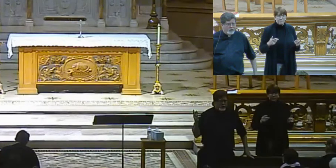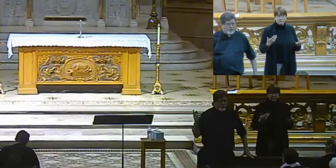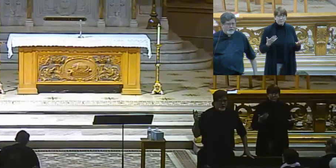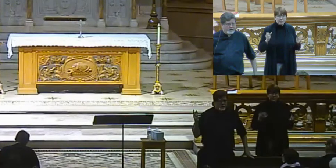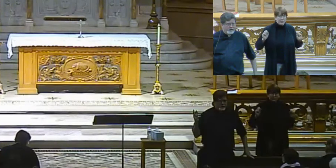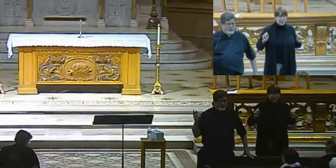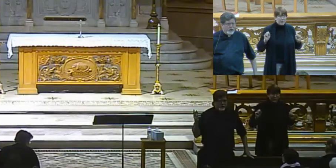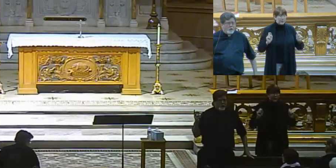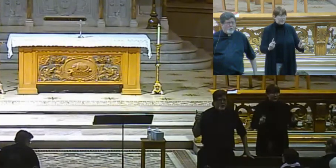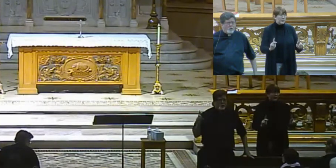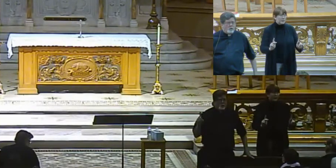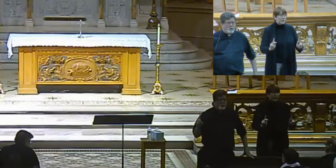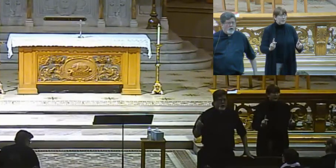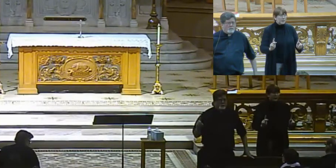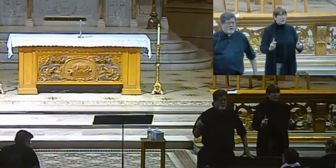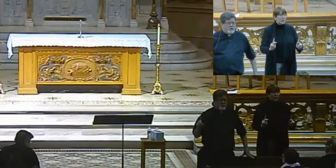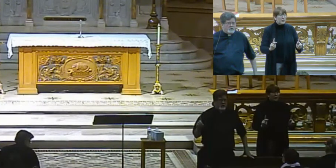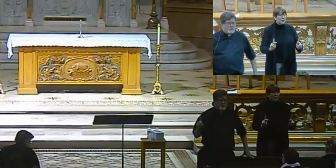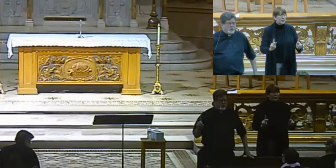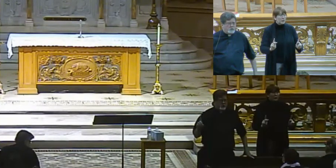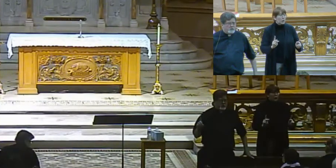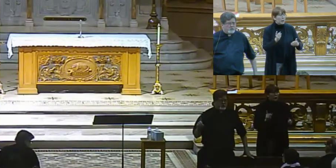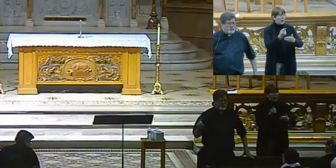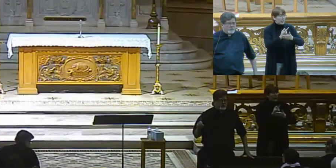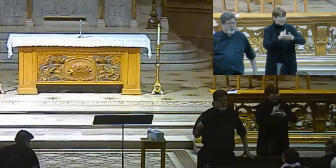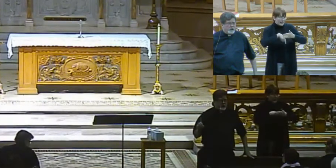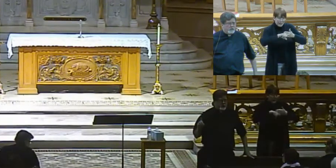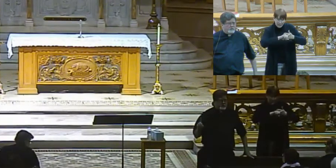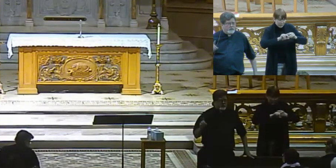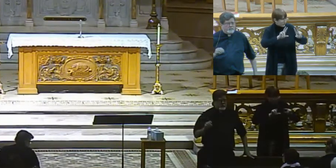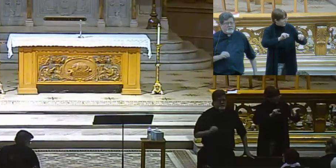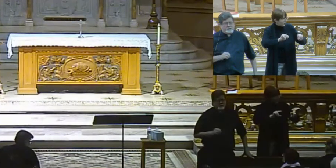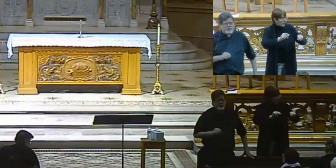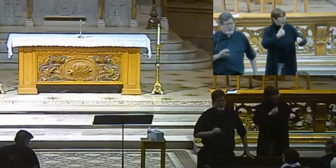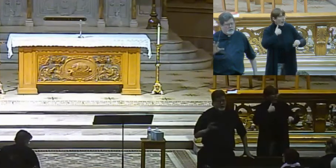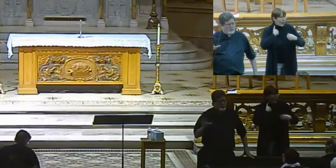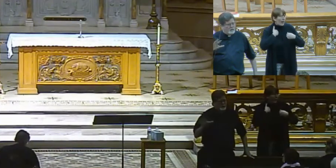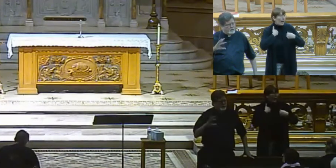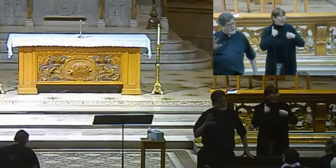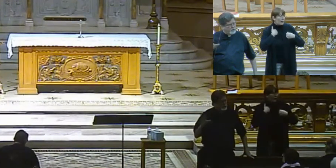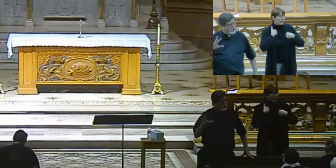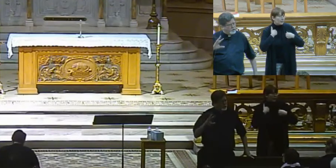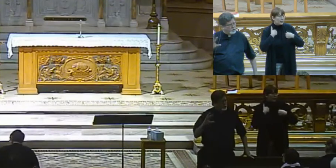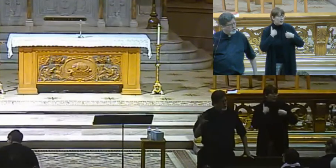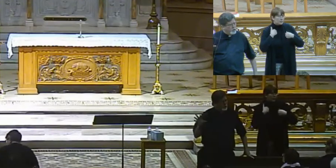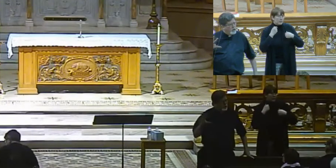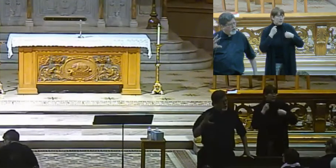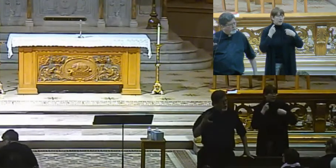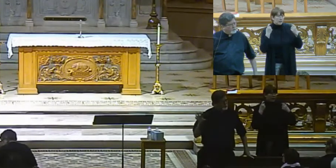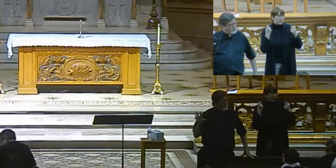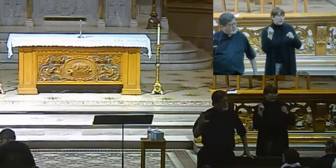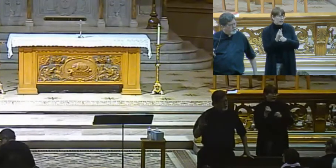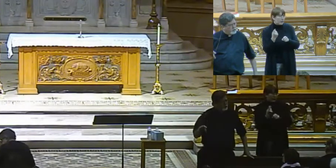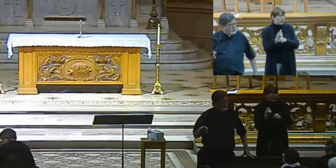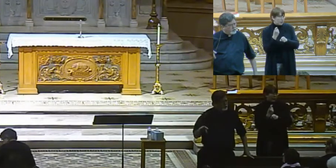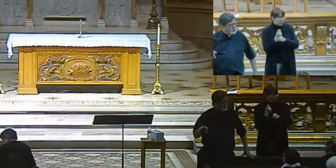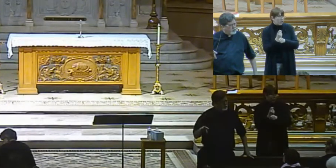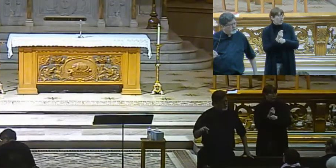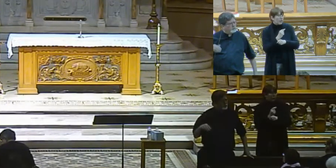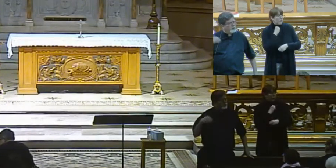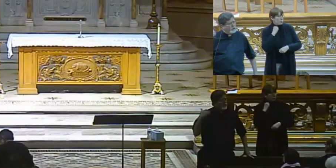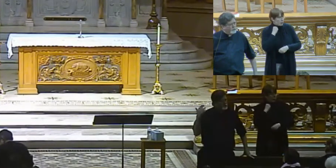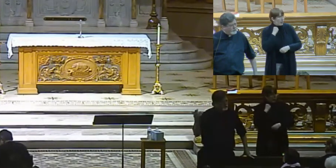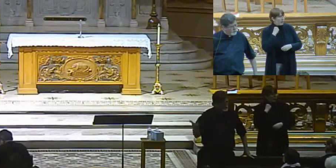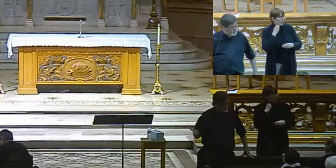Okay. We will not meet next week. Next week I have the Sarah Club has their annual priest appreciation